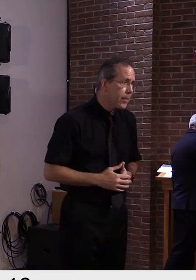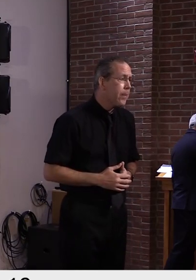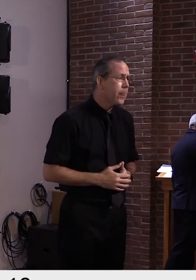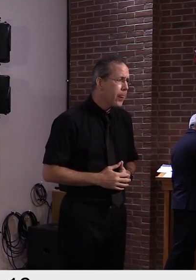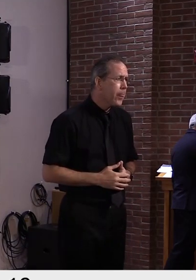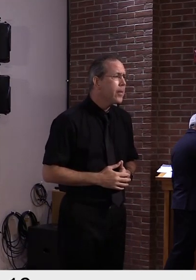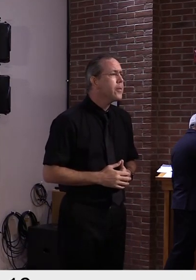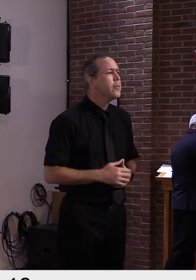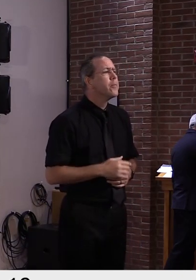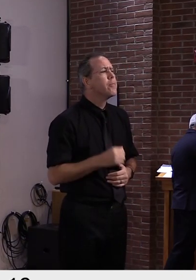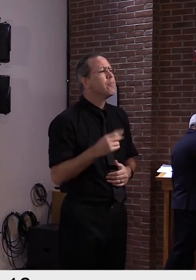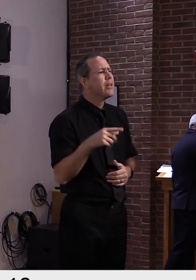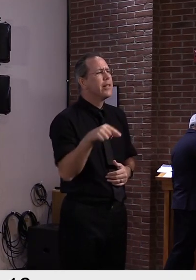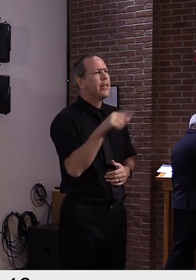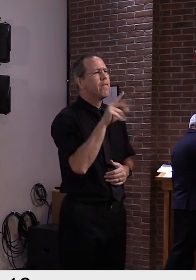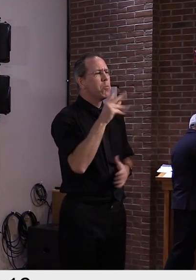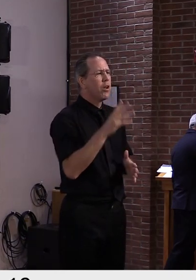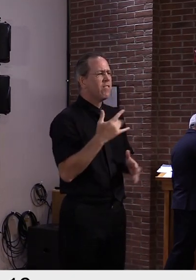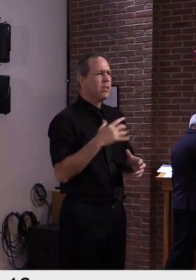much in line with those cases.